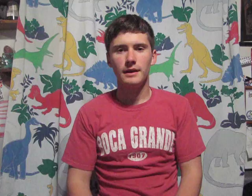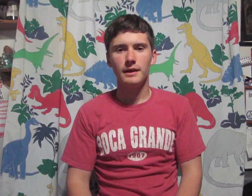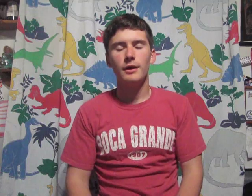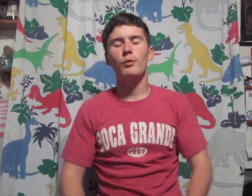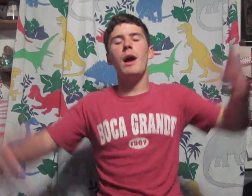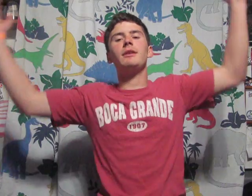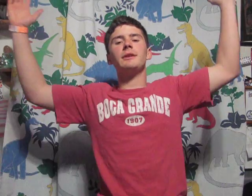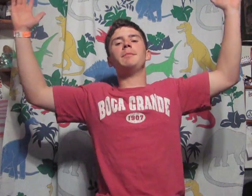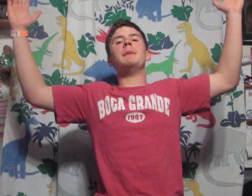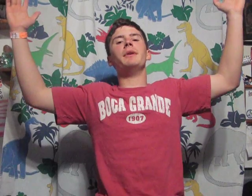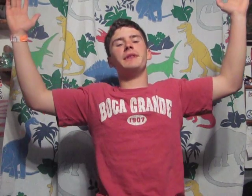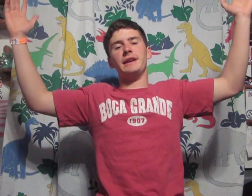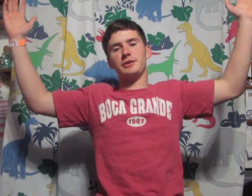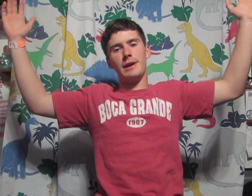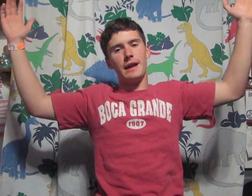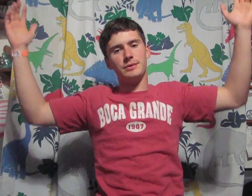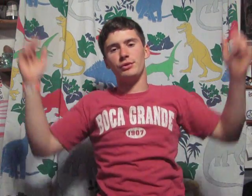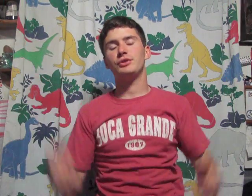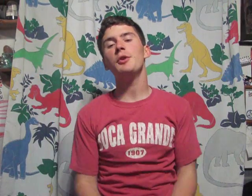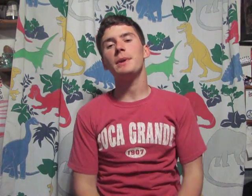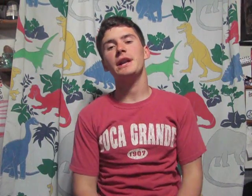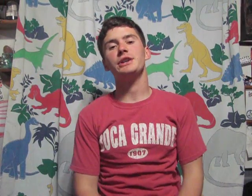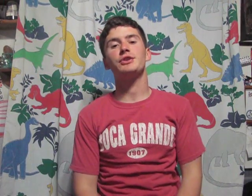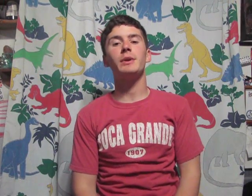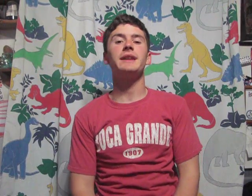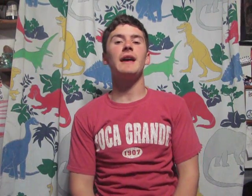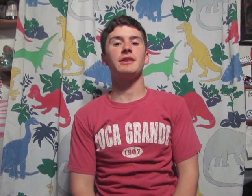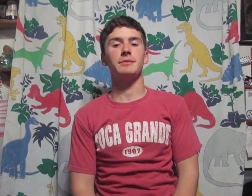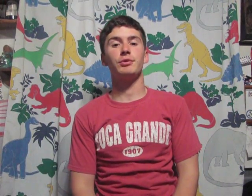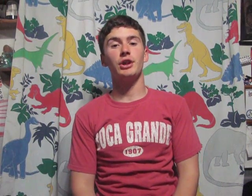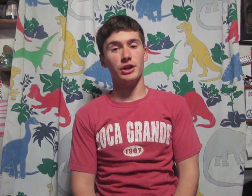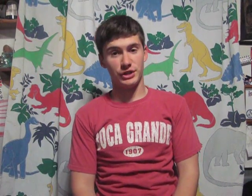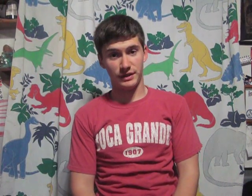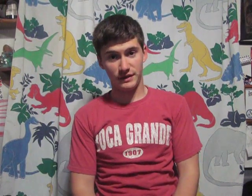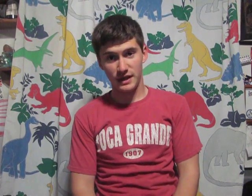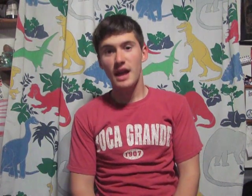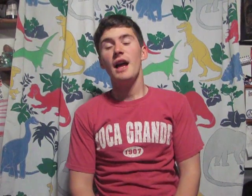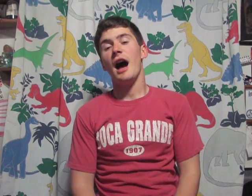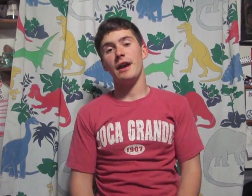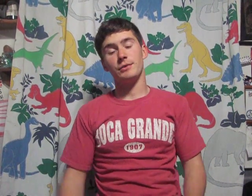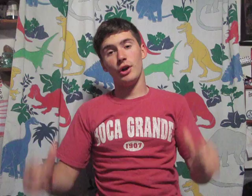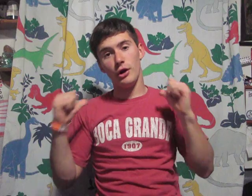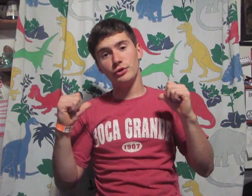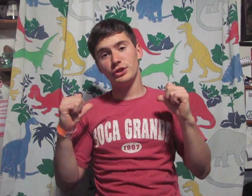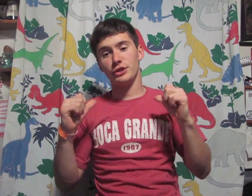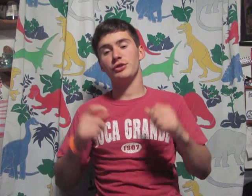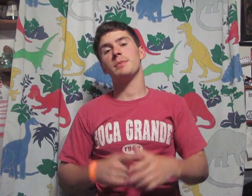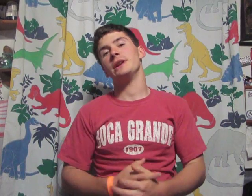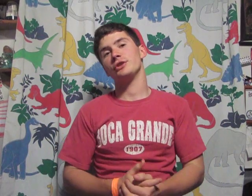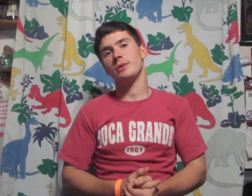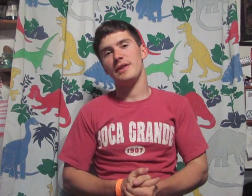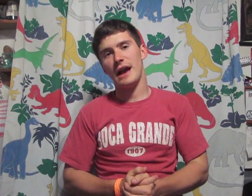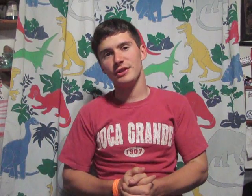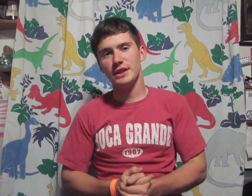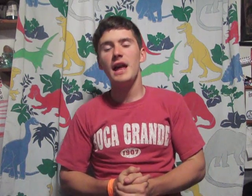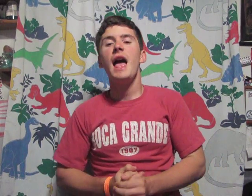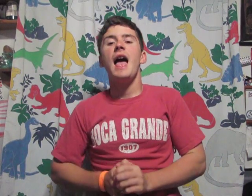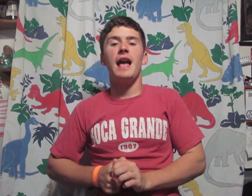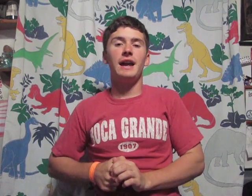Welcome people of the interwebs to Super Ninja 20,000 Productions. I am your host, Super Ninja 20,000, and